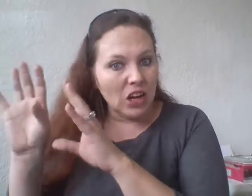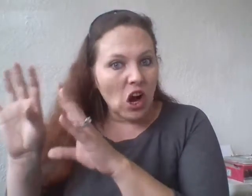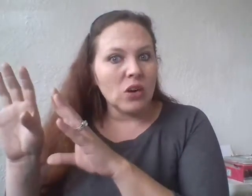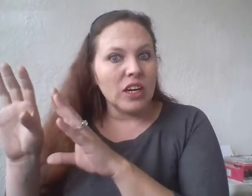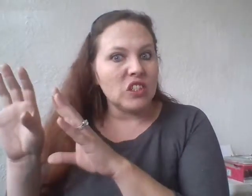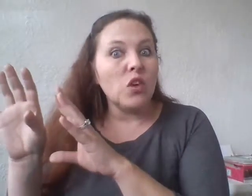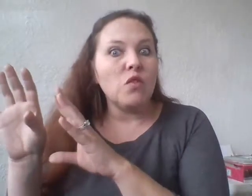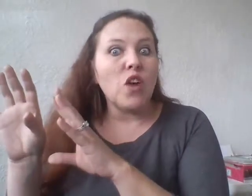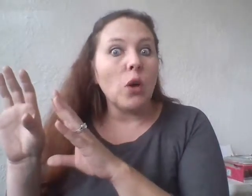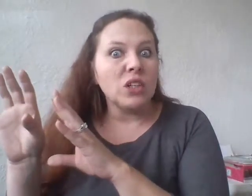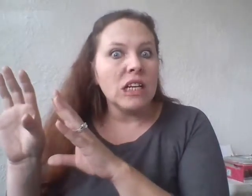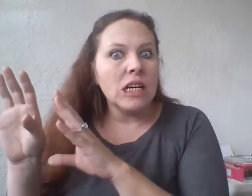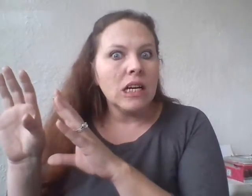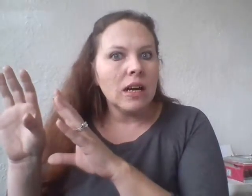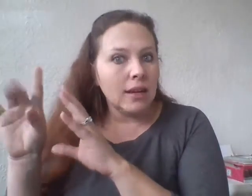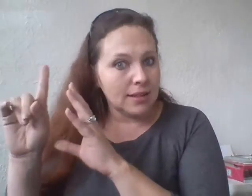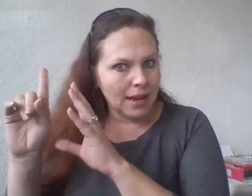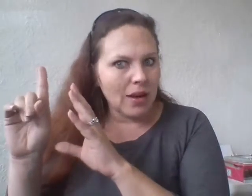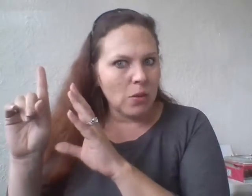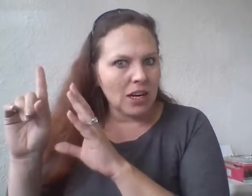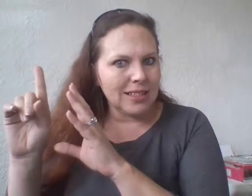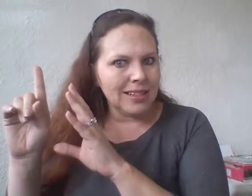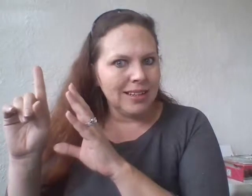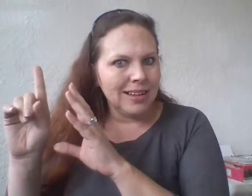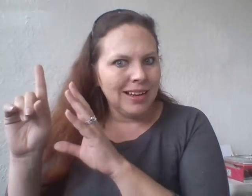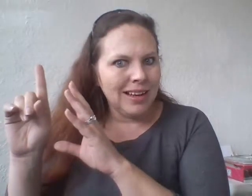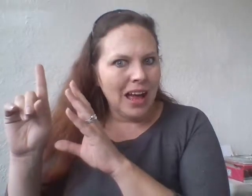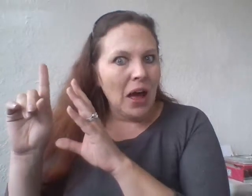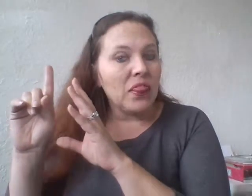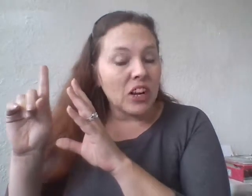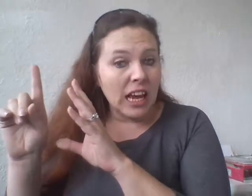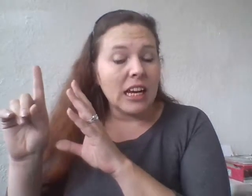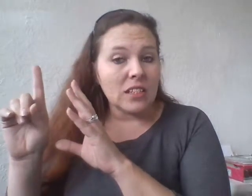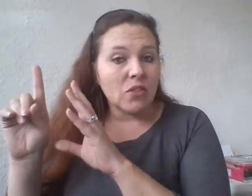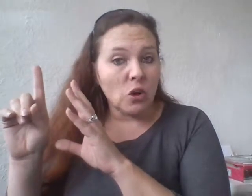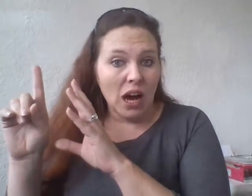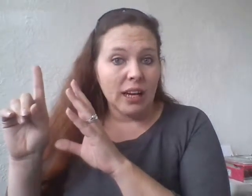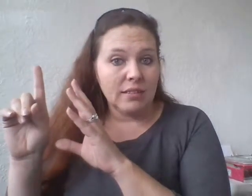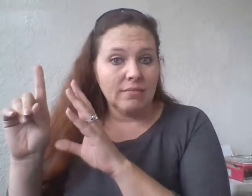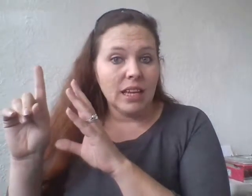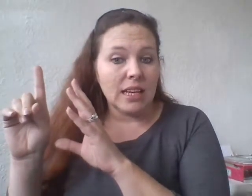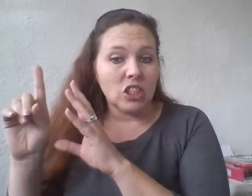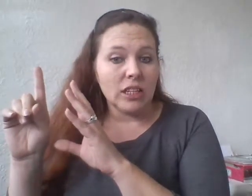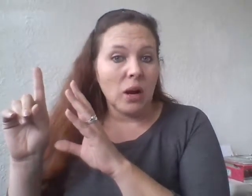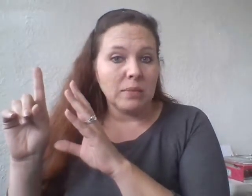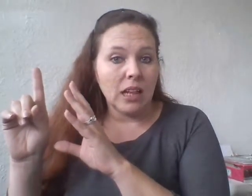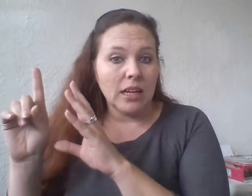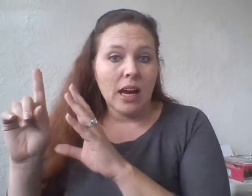in Congress who vote. You see how that works? They're taking us for a ride, essentially, is what I'm telling you.